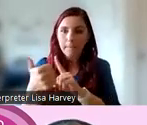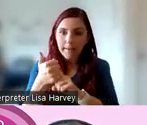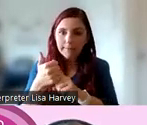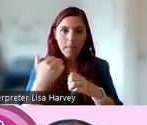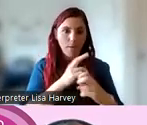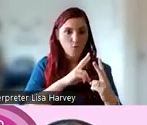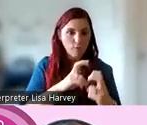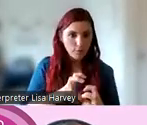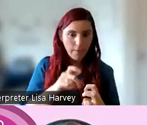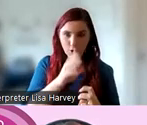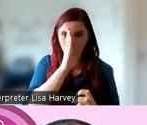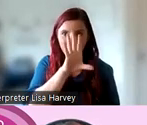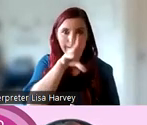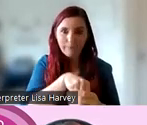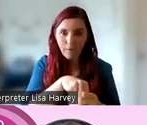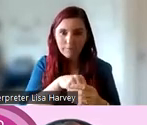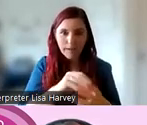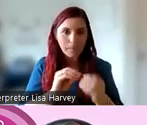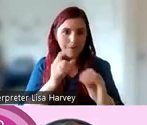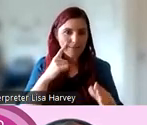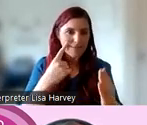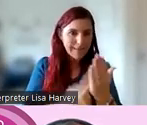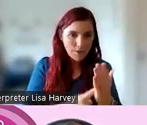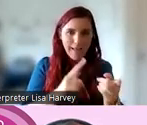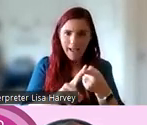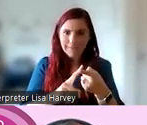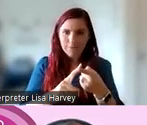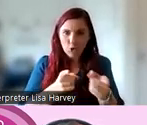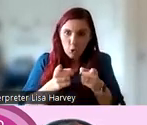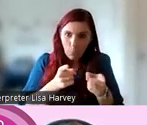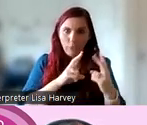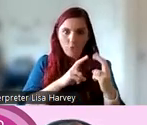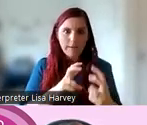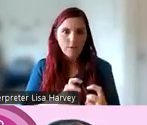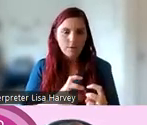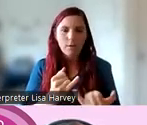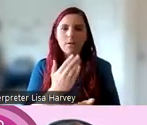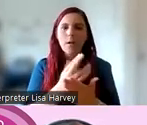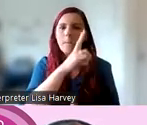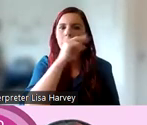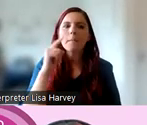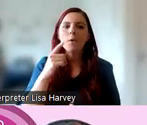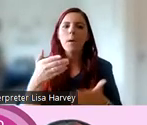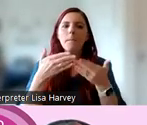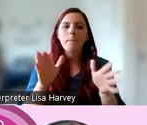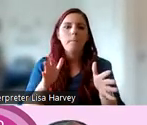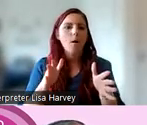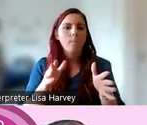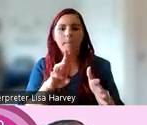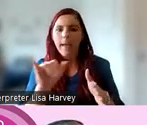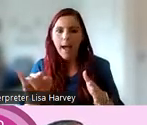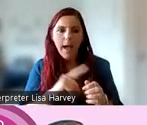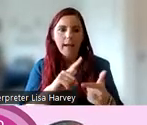are directly involved in making decisions about and conducting the research. Some examples include public and patient involvement or PPI,